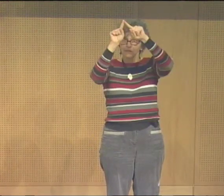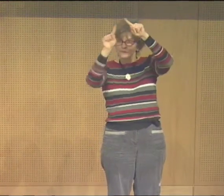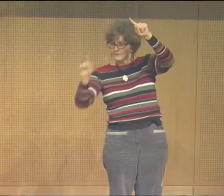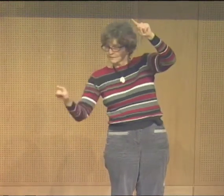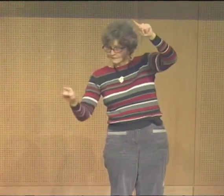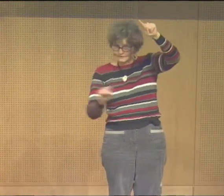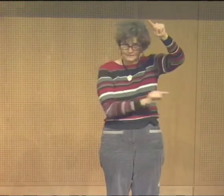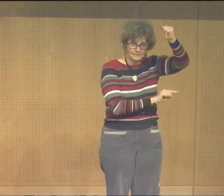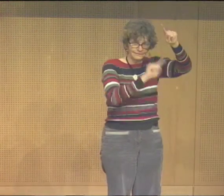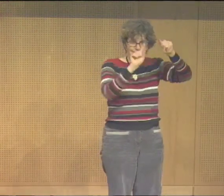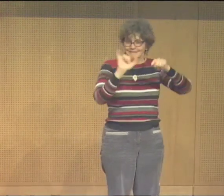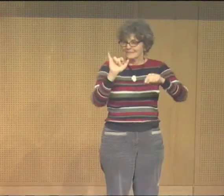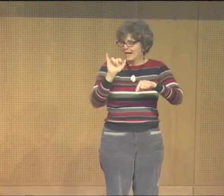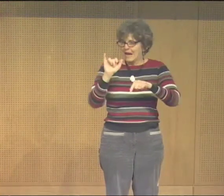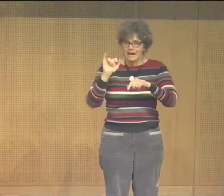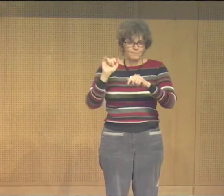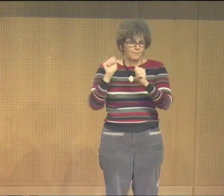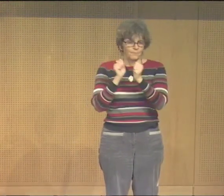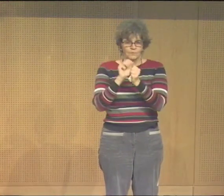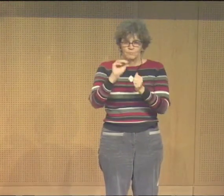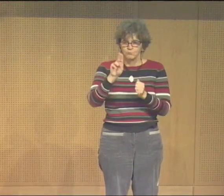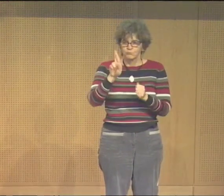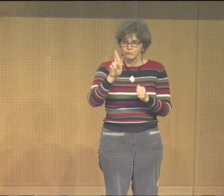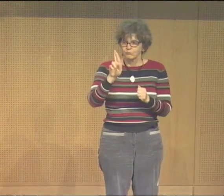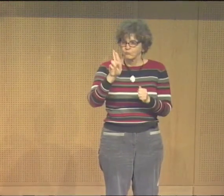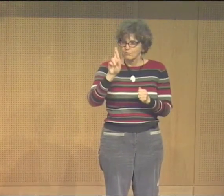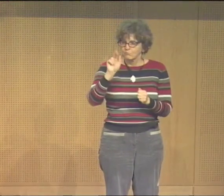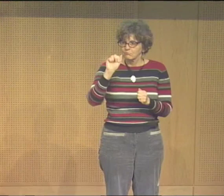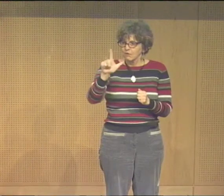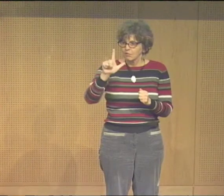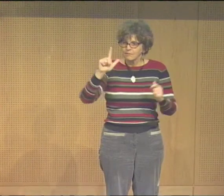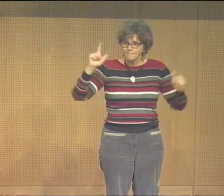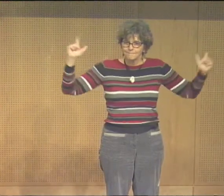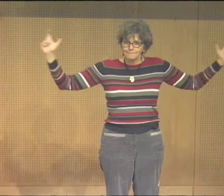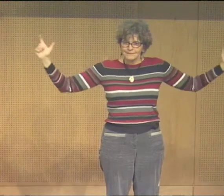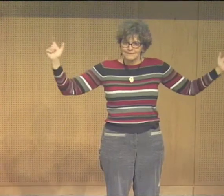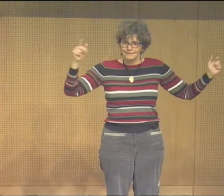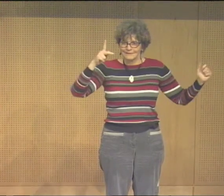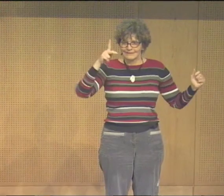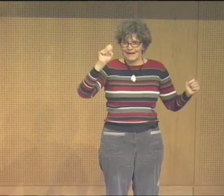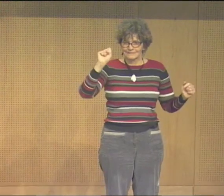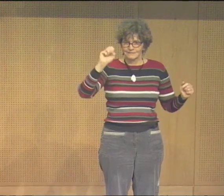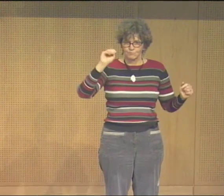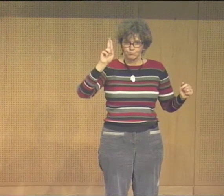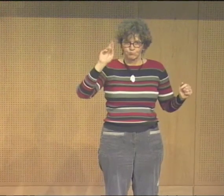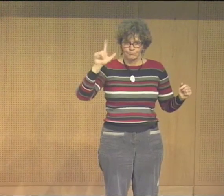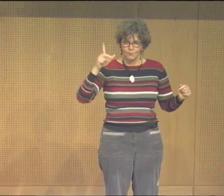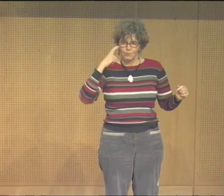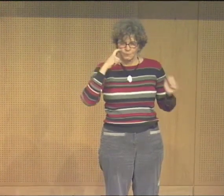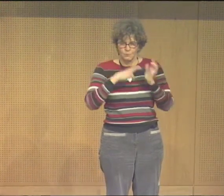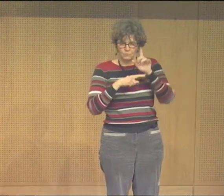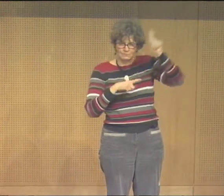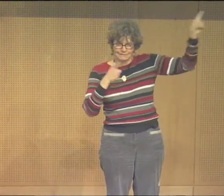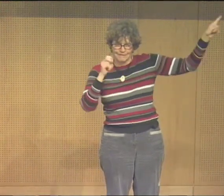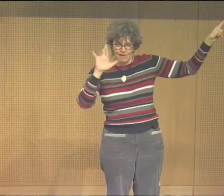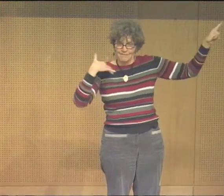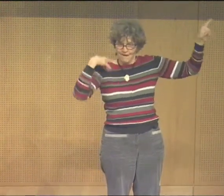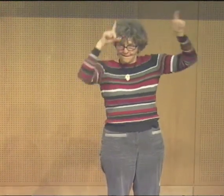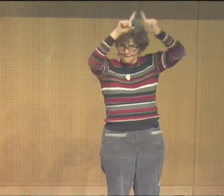and communication. And I thought, and maybe have you